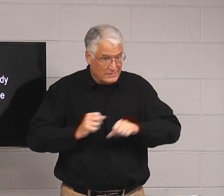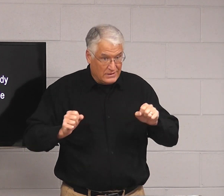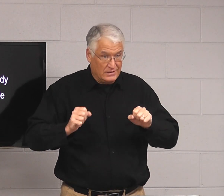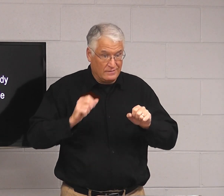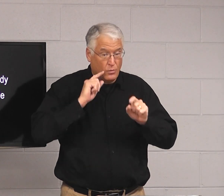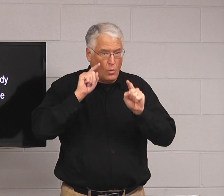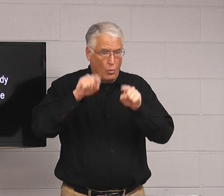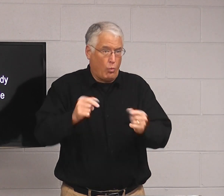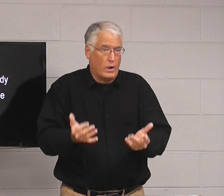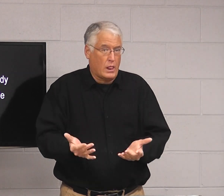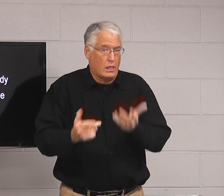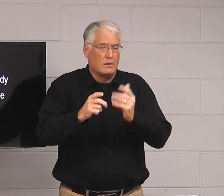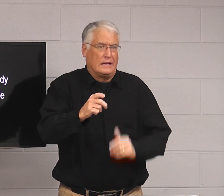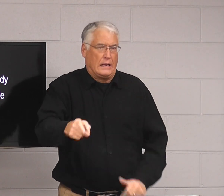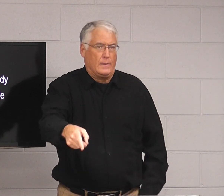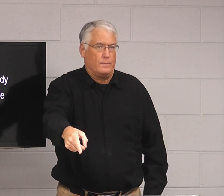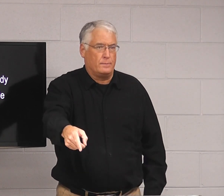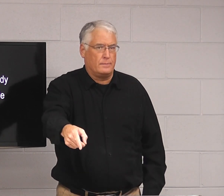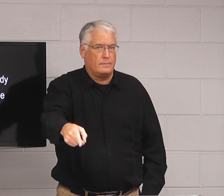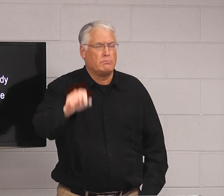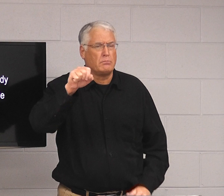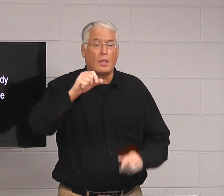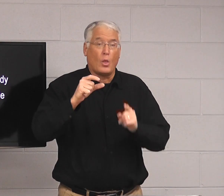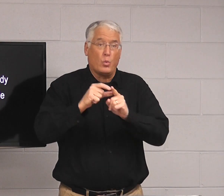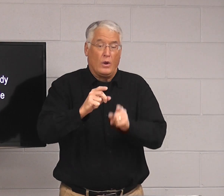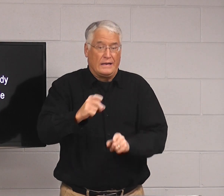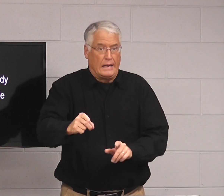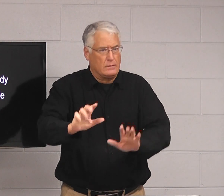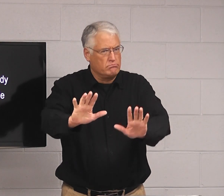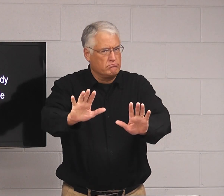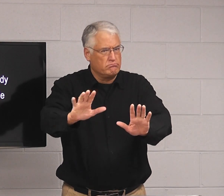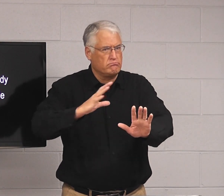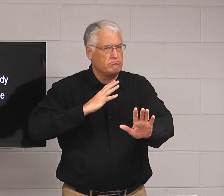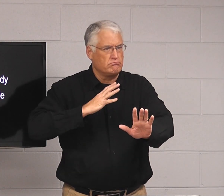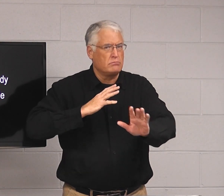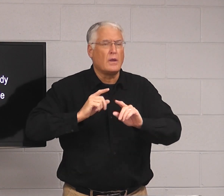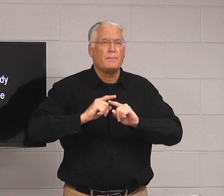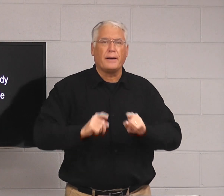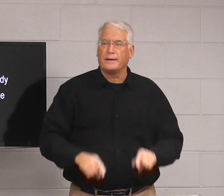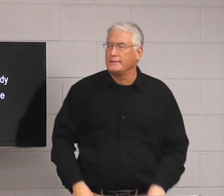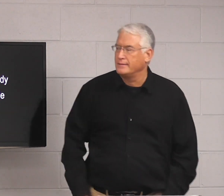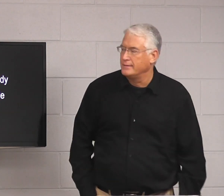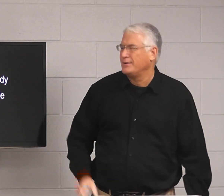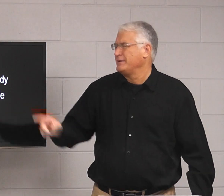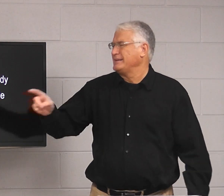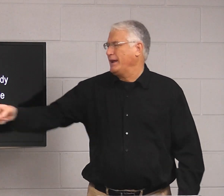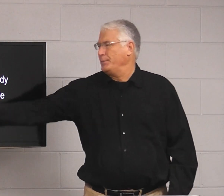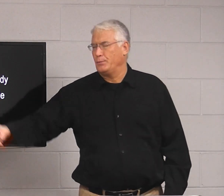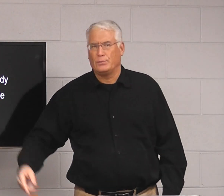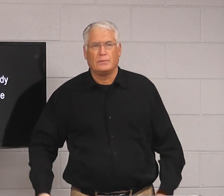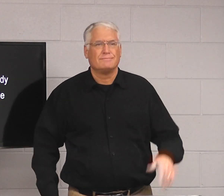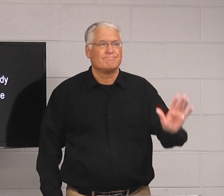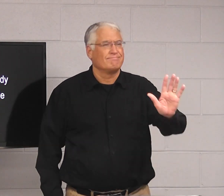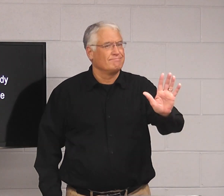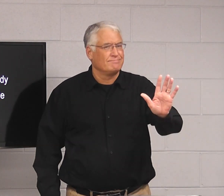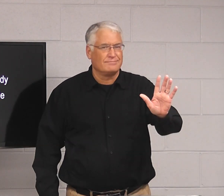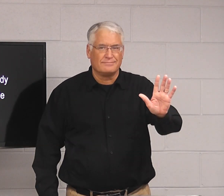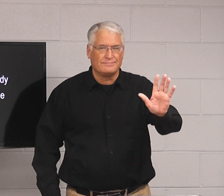trusted God for their salvation would go to hell. They would be damned. And that's fine if you're talking about that. But if you used to tell